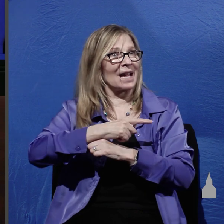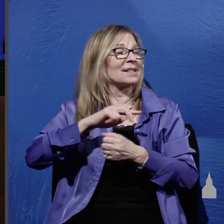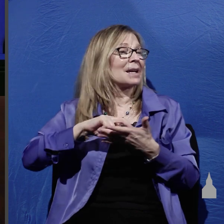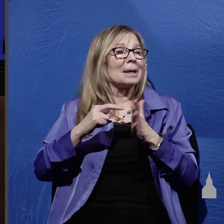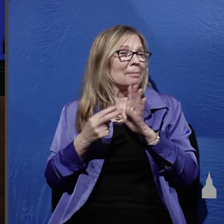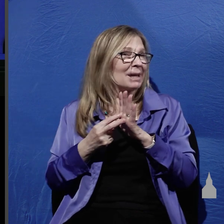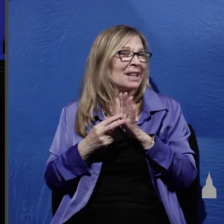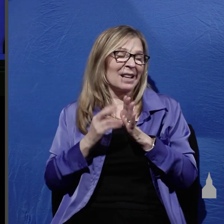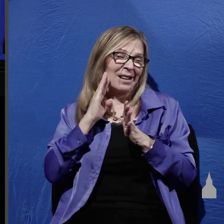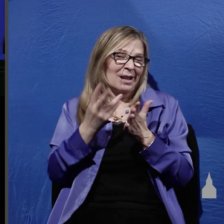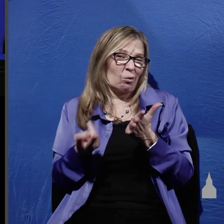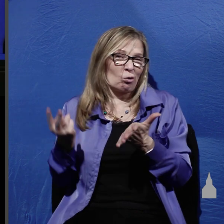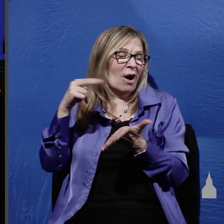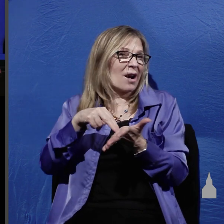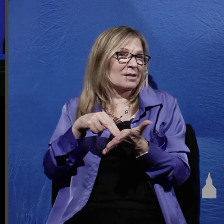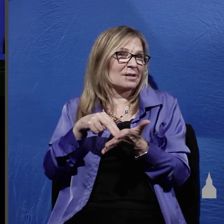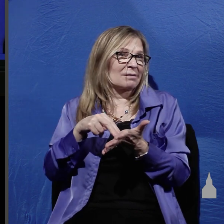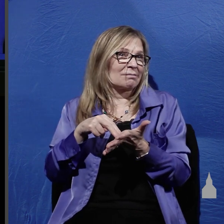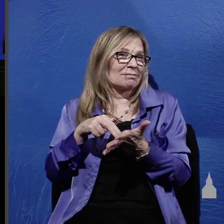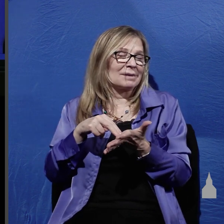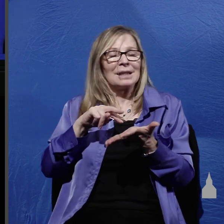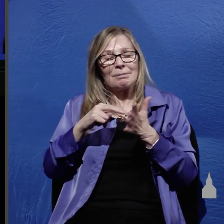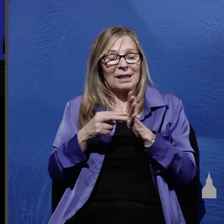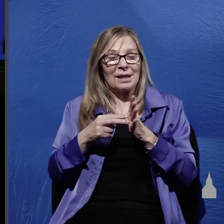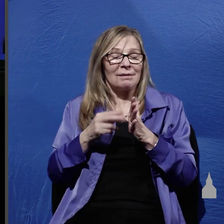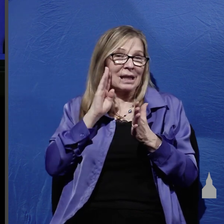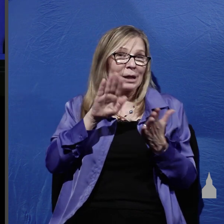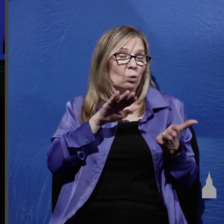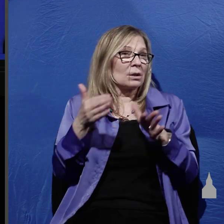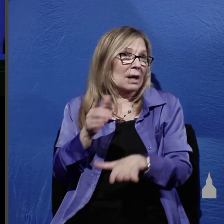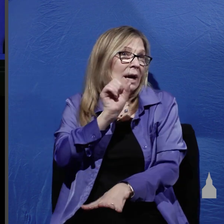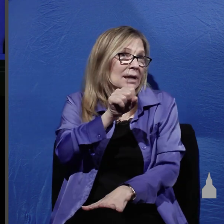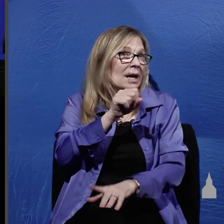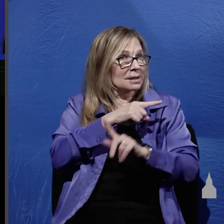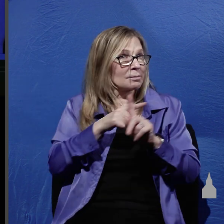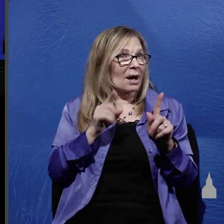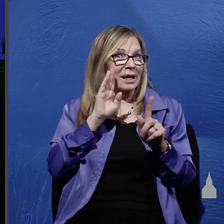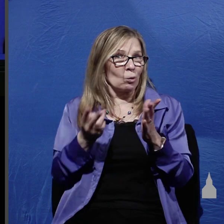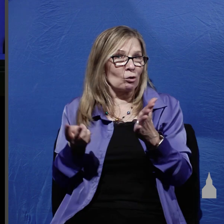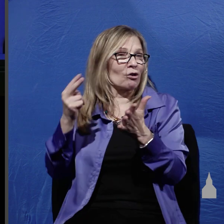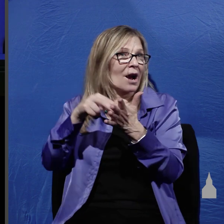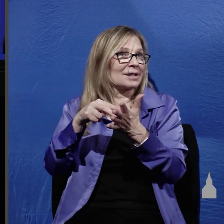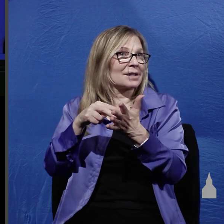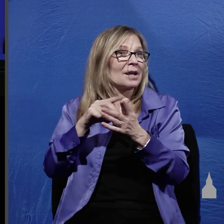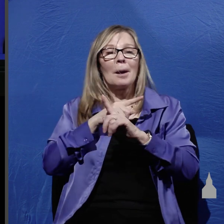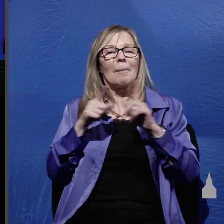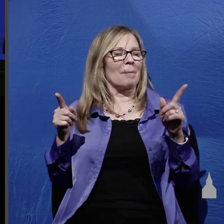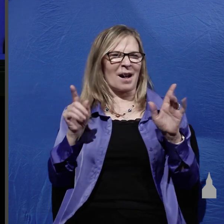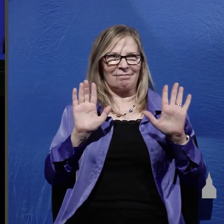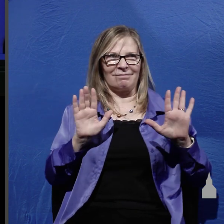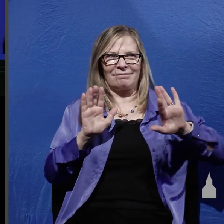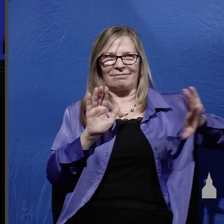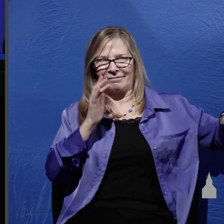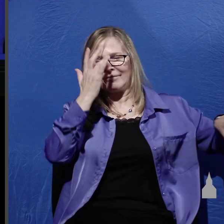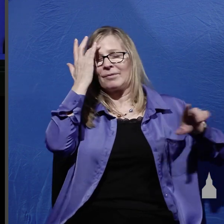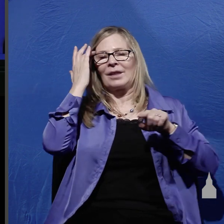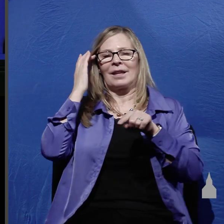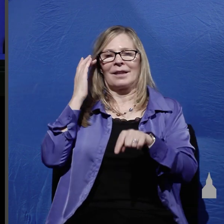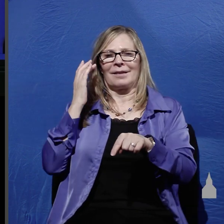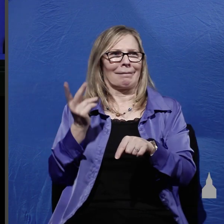rise from the dead he'll die but he'll rise from the dead at this point in their lives though neither of these men Peter